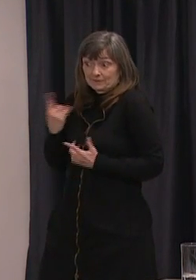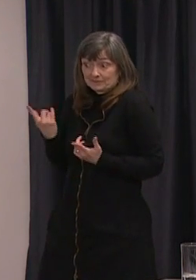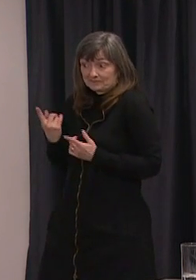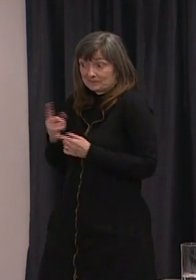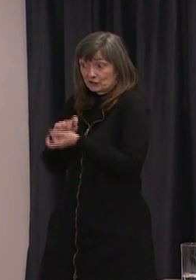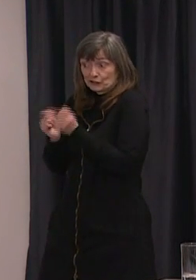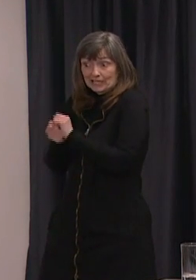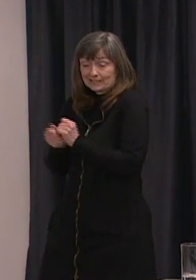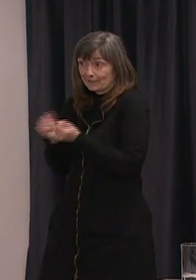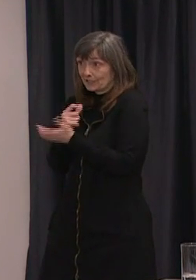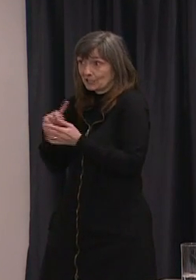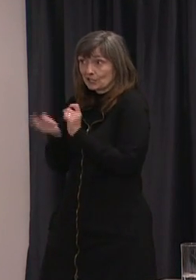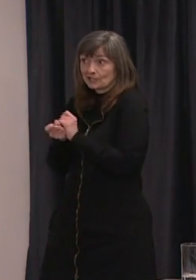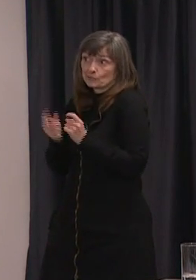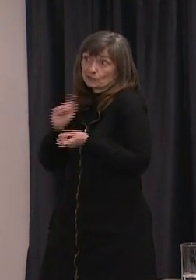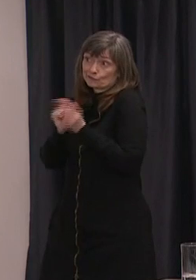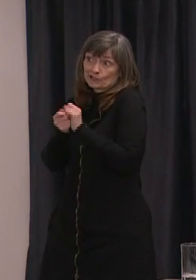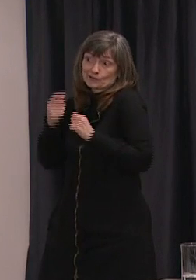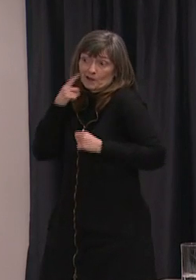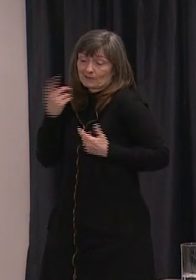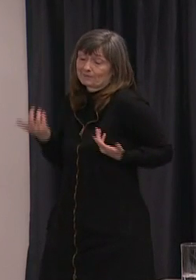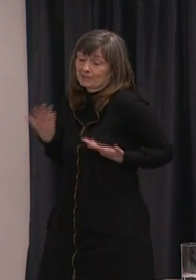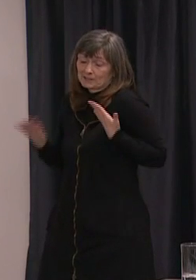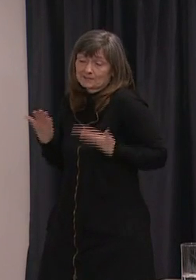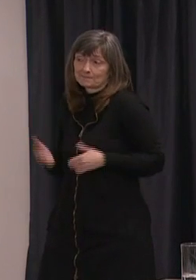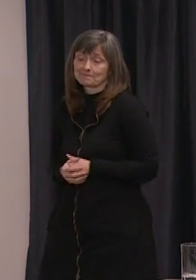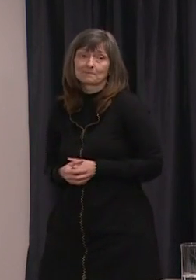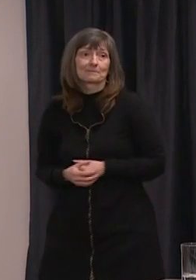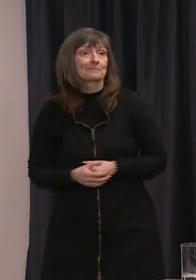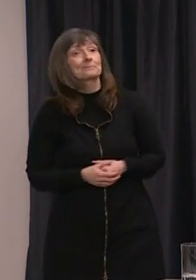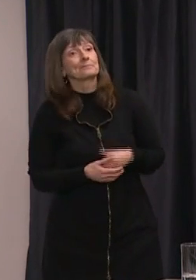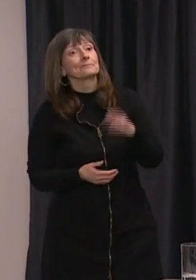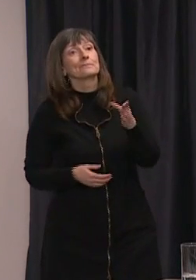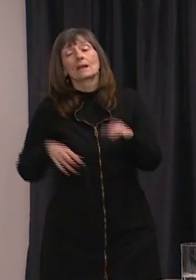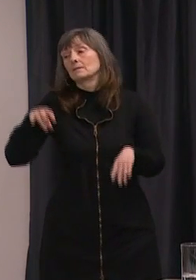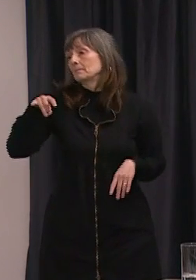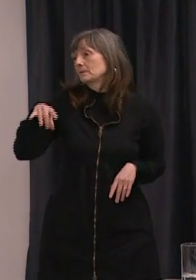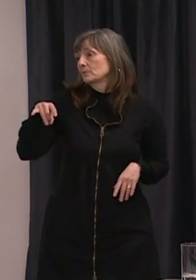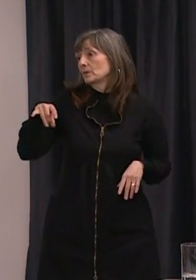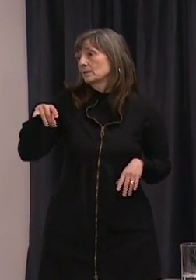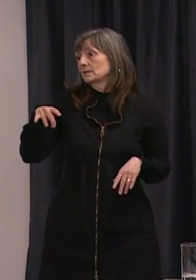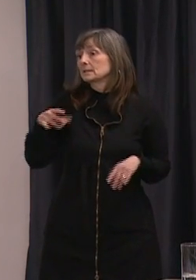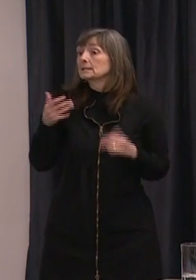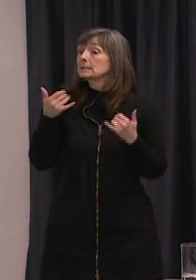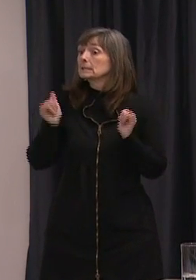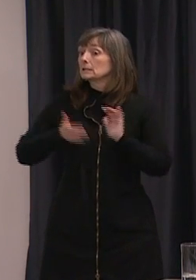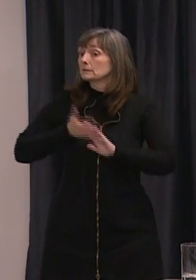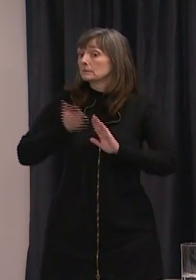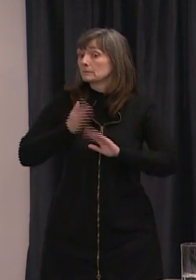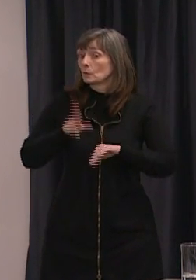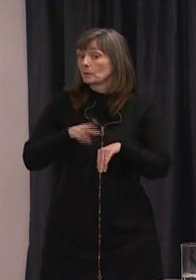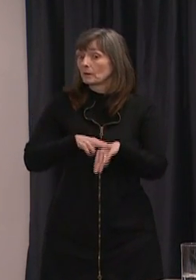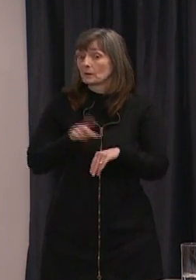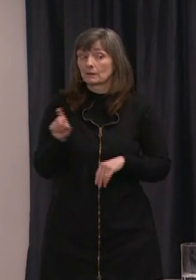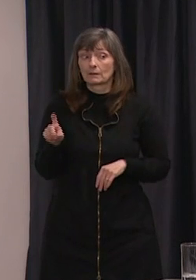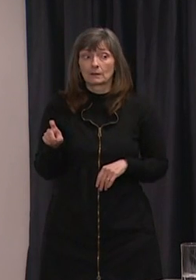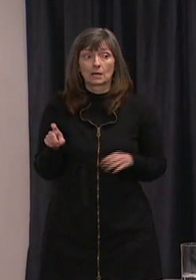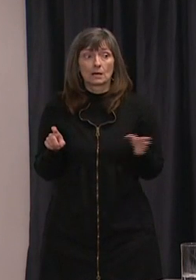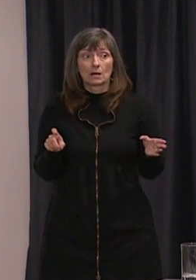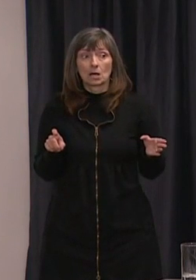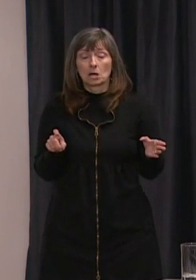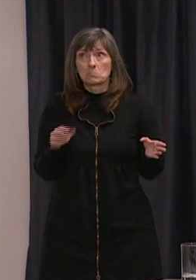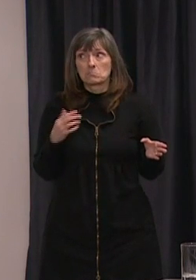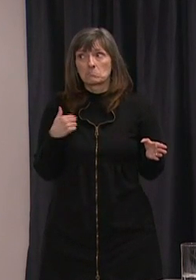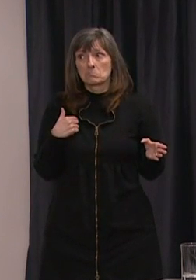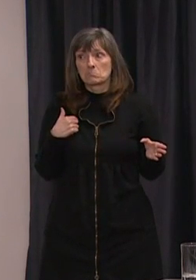reconsider yeah um with metrobus is metrobus still currently operating as normal my